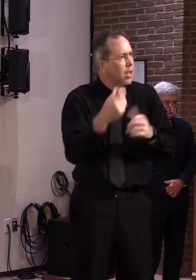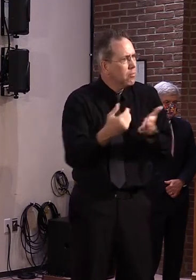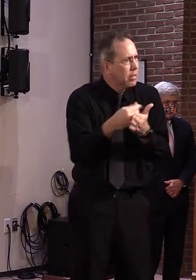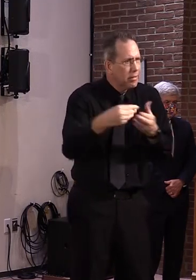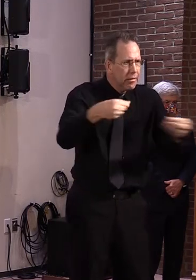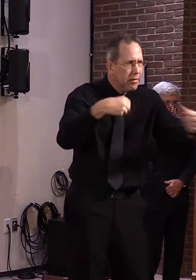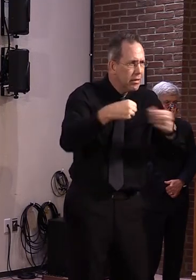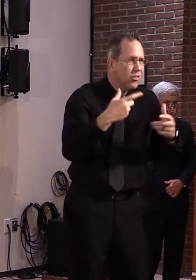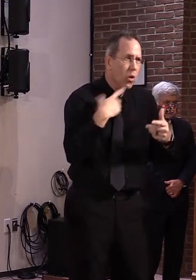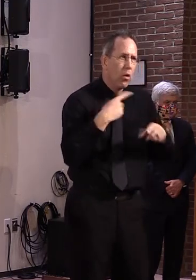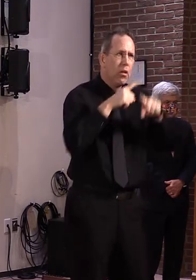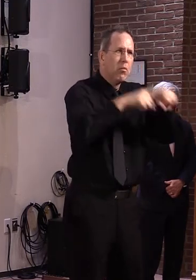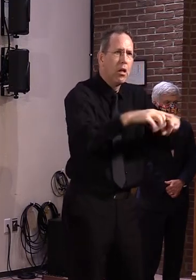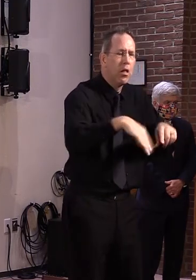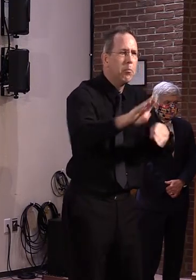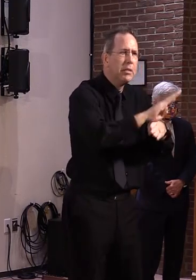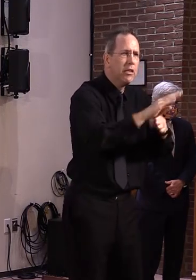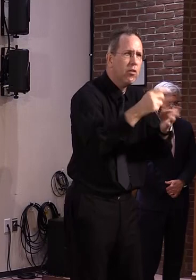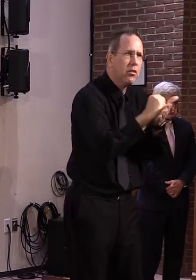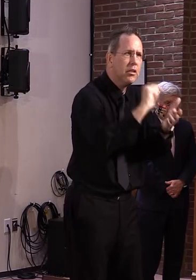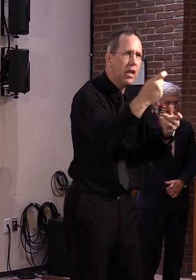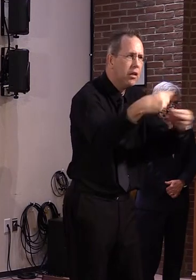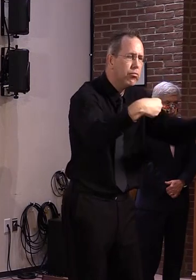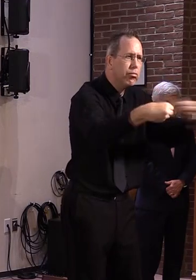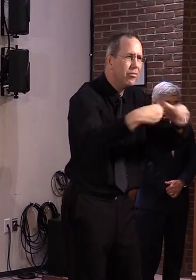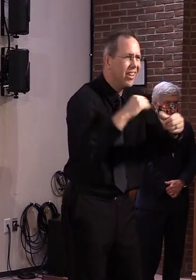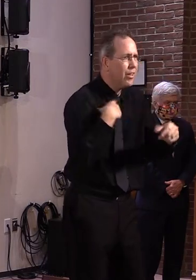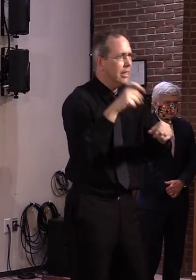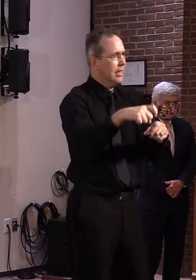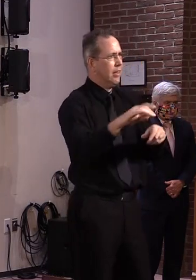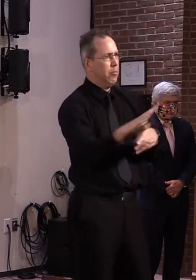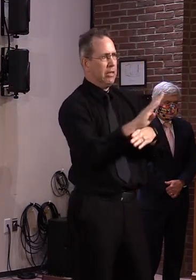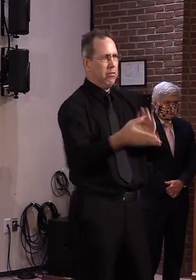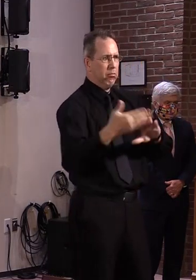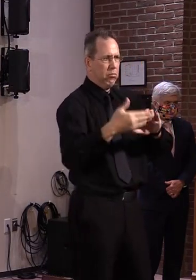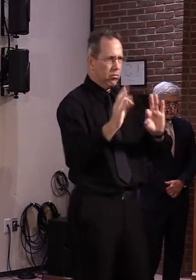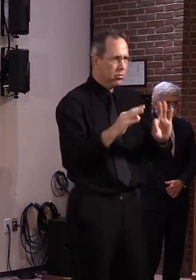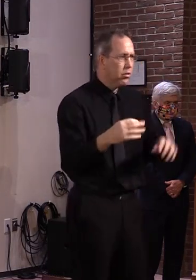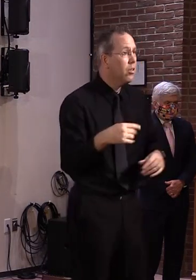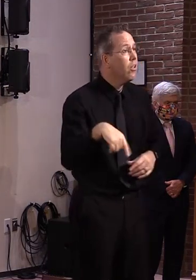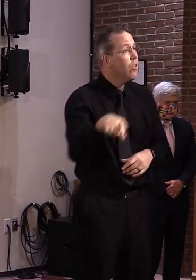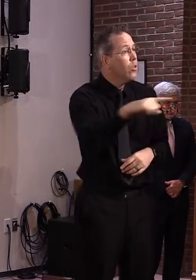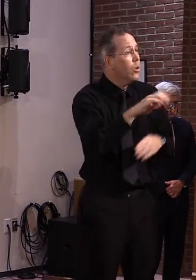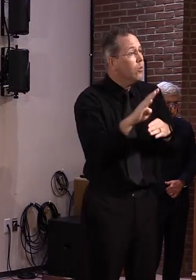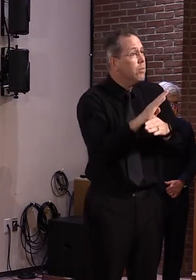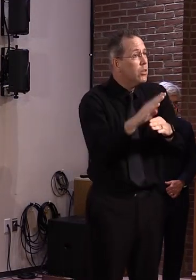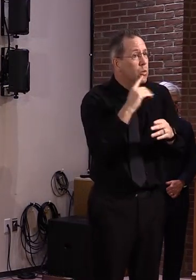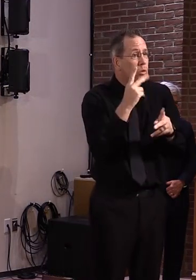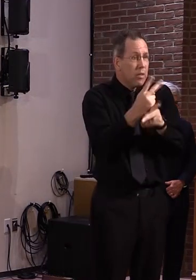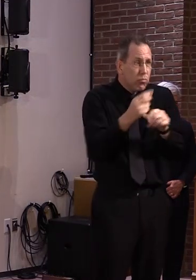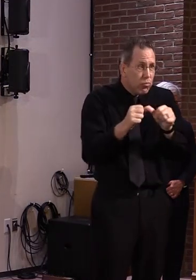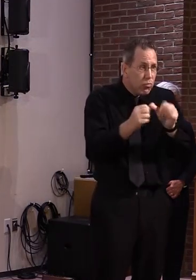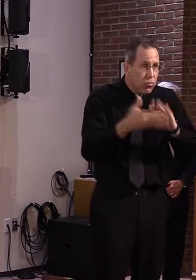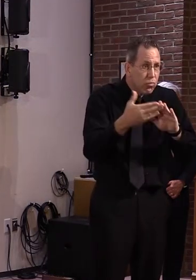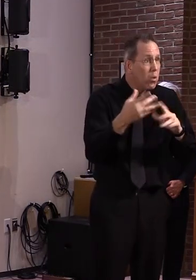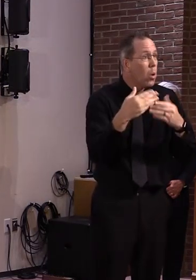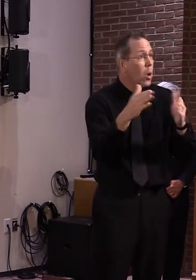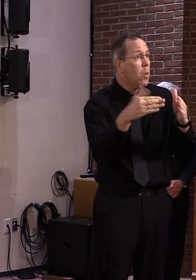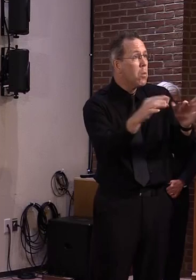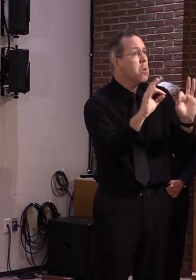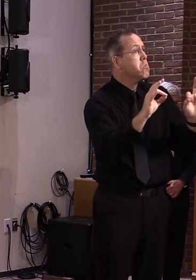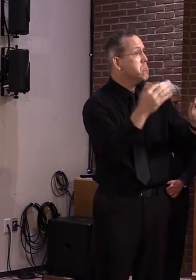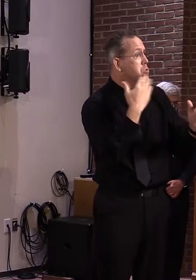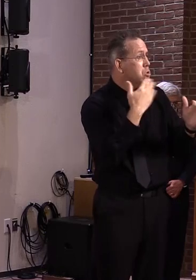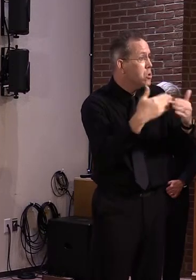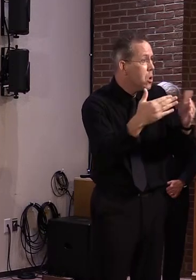Helping these businesses survive right now is essential. Our many jobs won't come back and we'll face